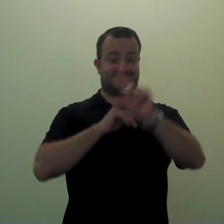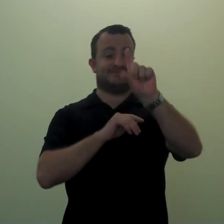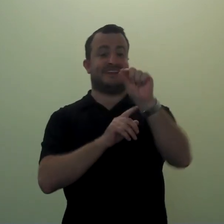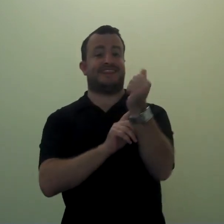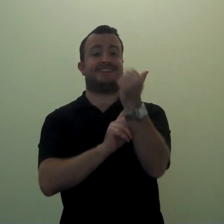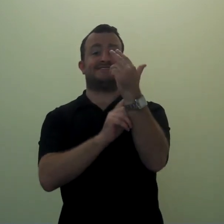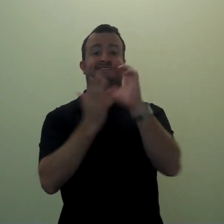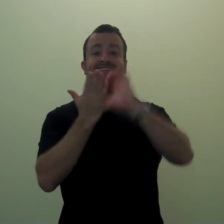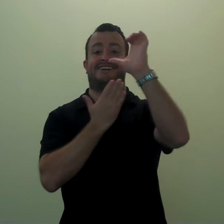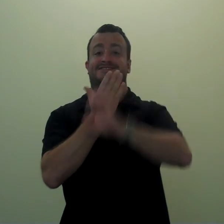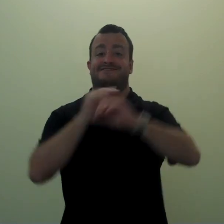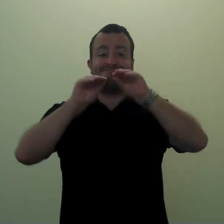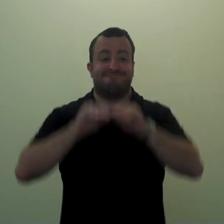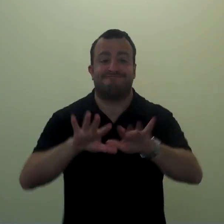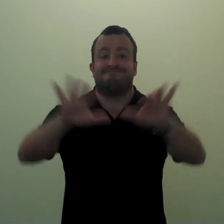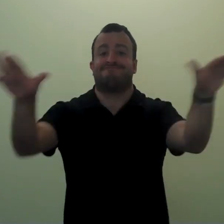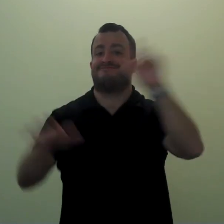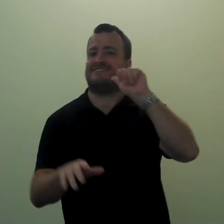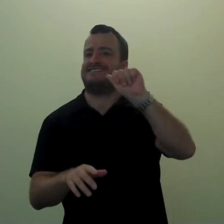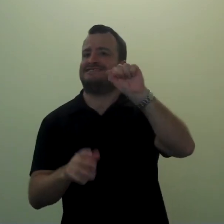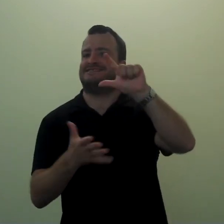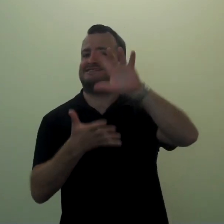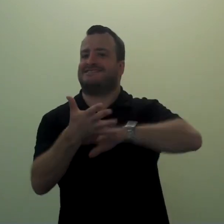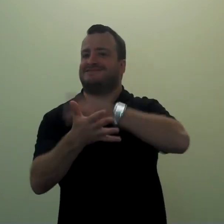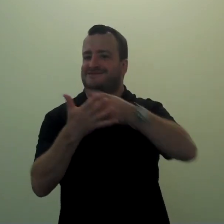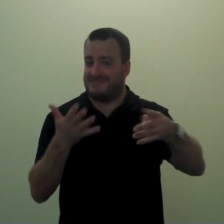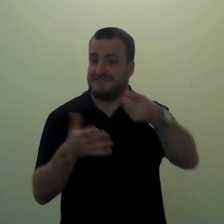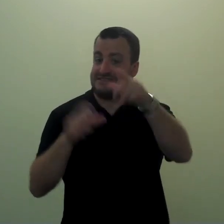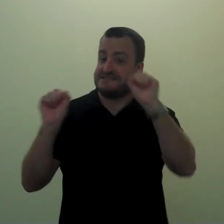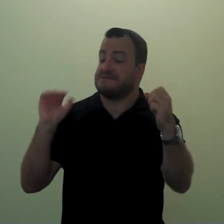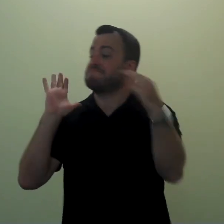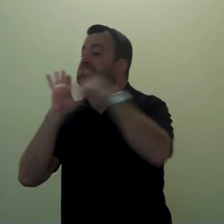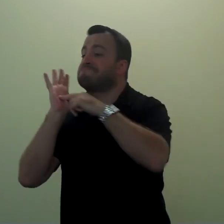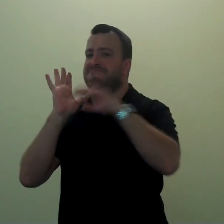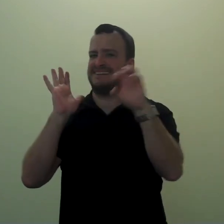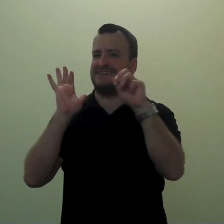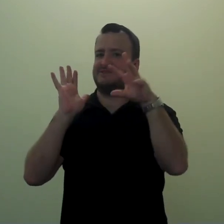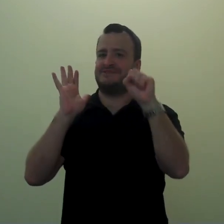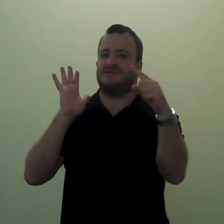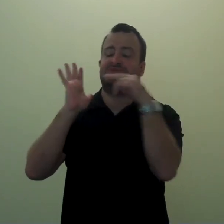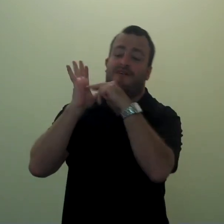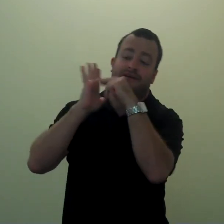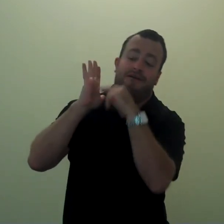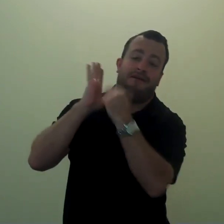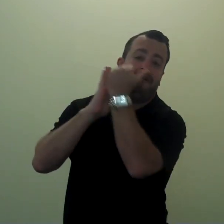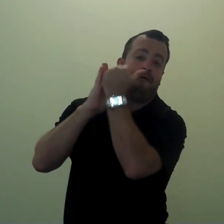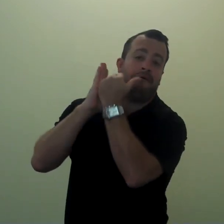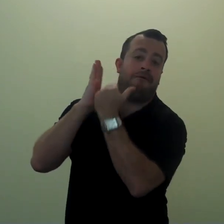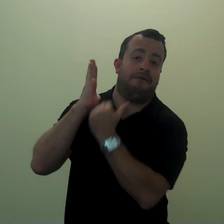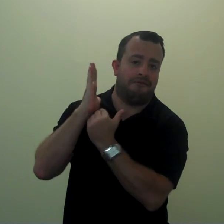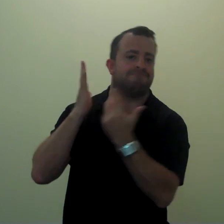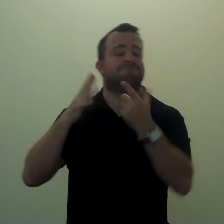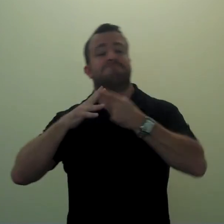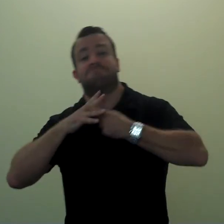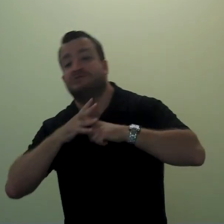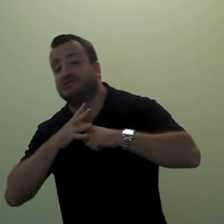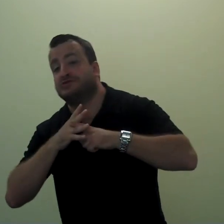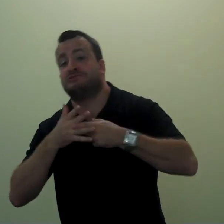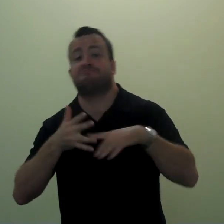We have released our Fall 2013 ASL class schedule. Check out our eNews email for all